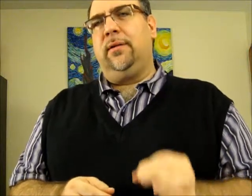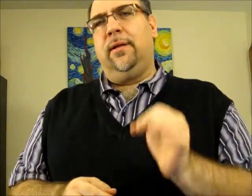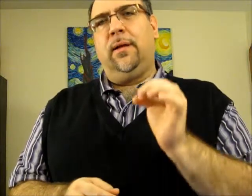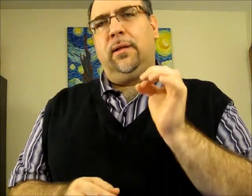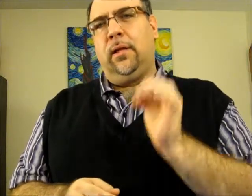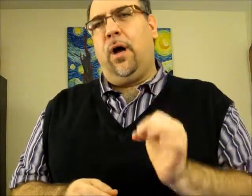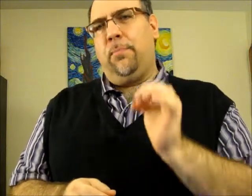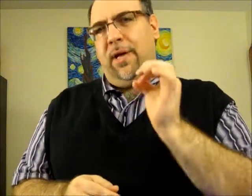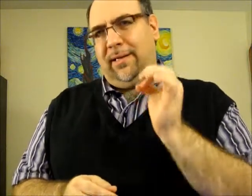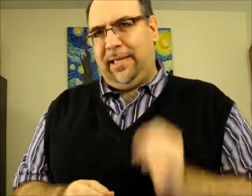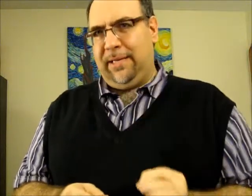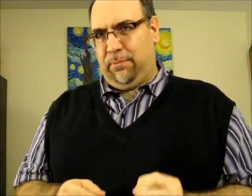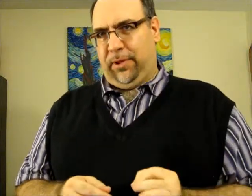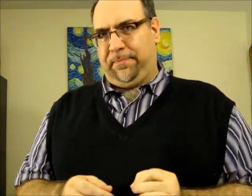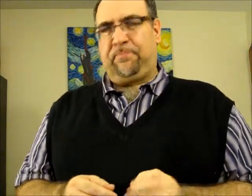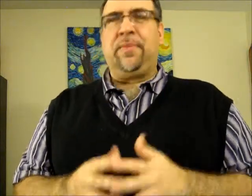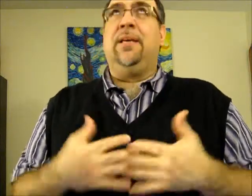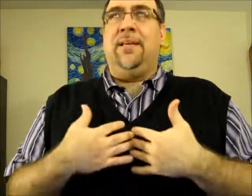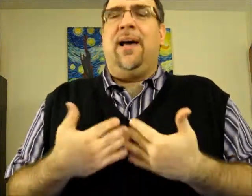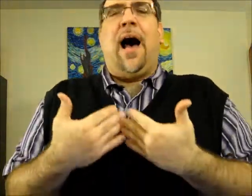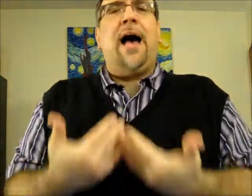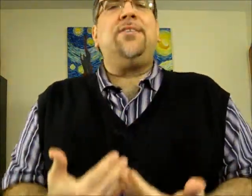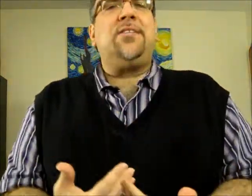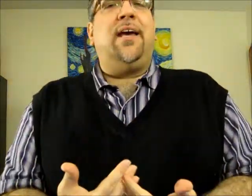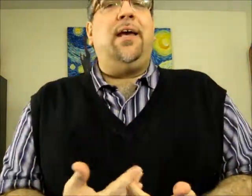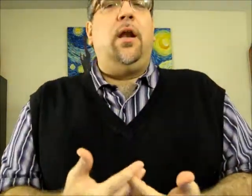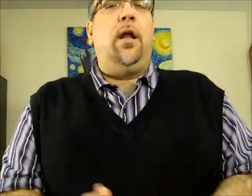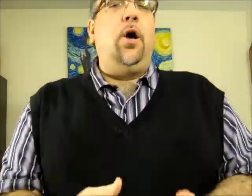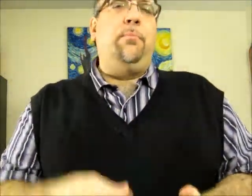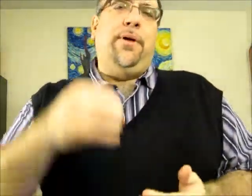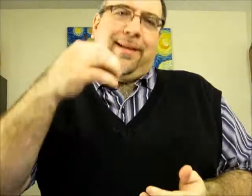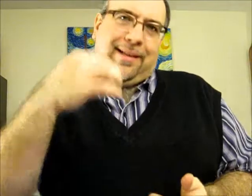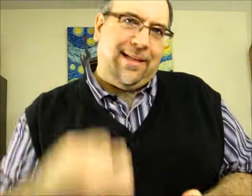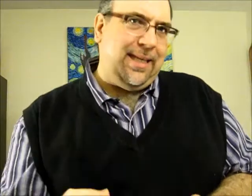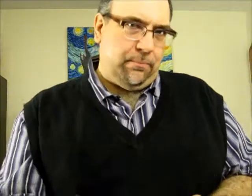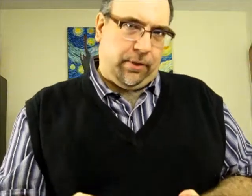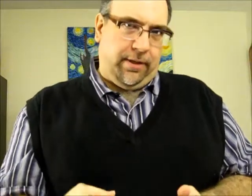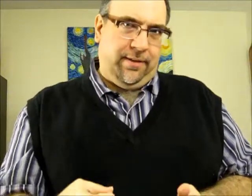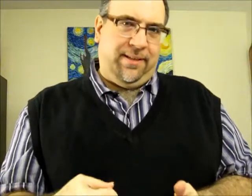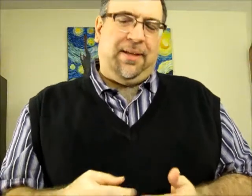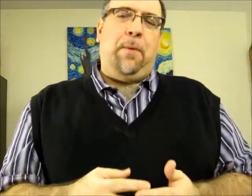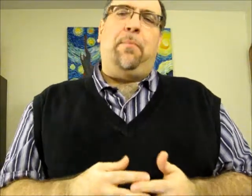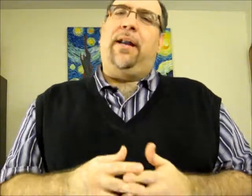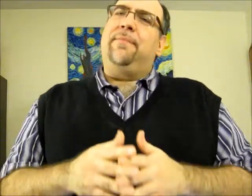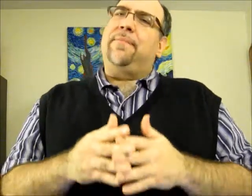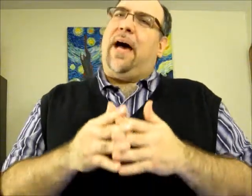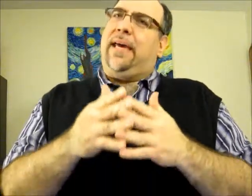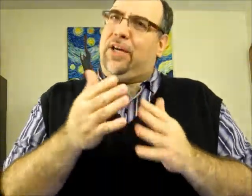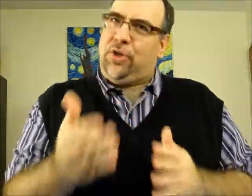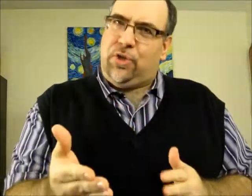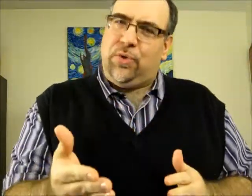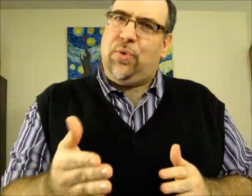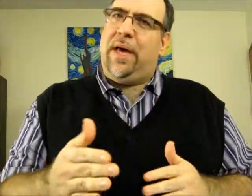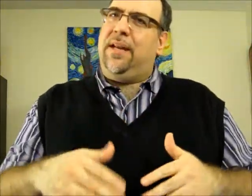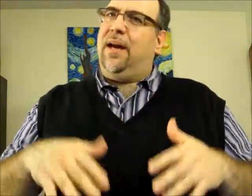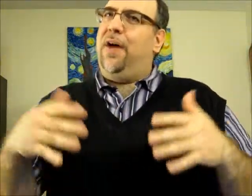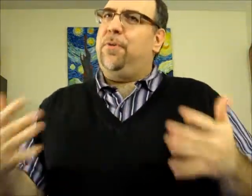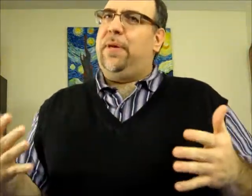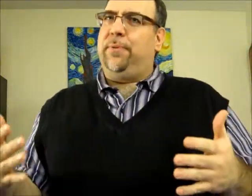L'homme libre. I say L'homme libre, but I hear you and other people